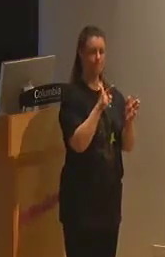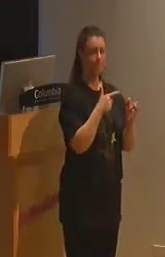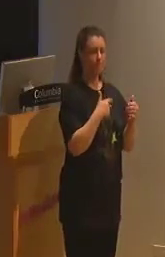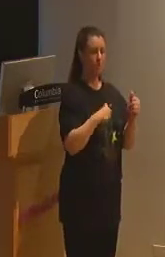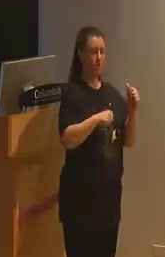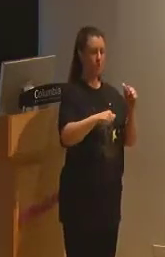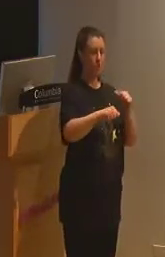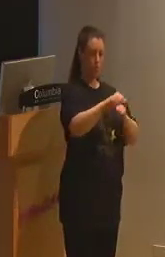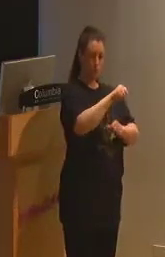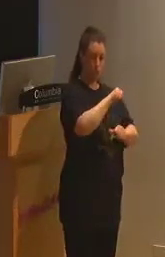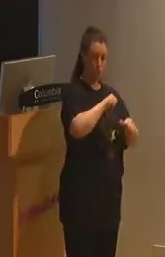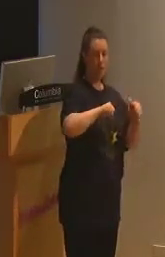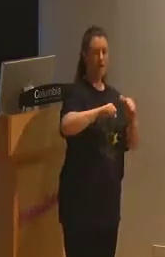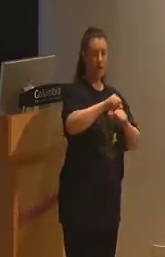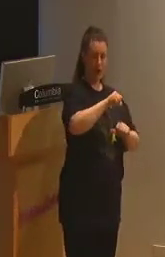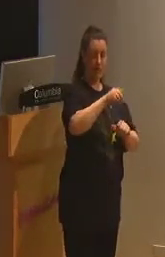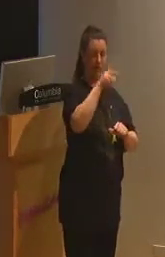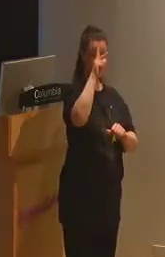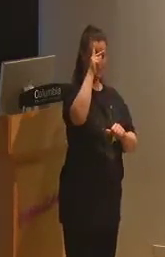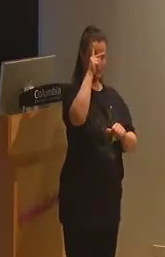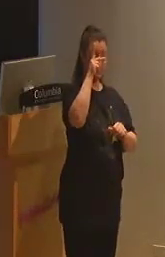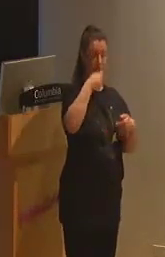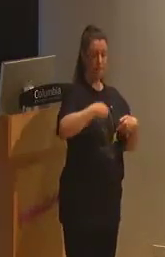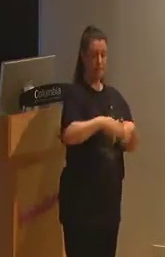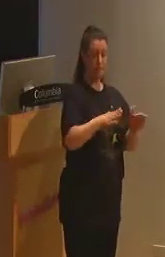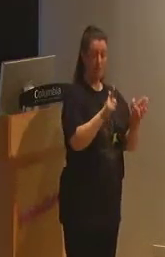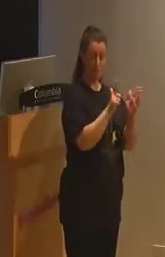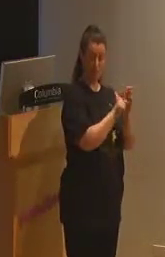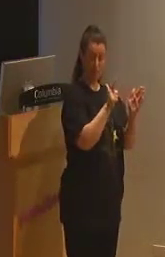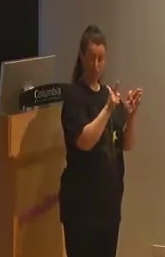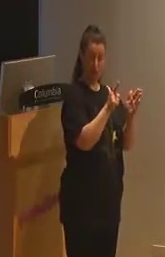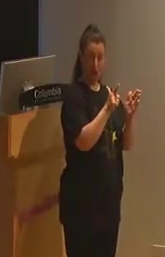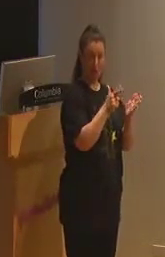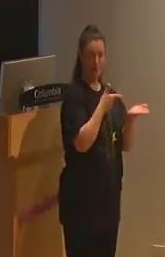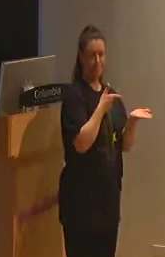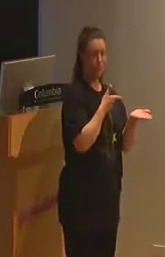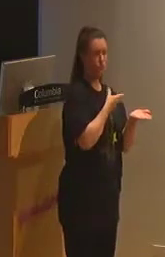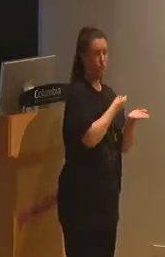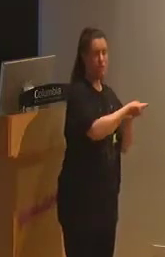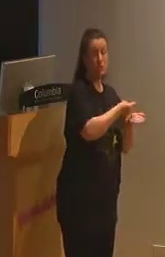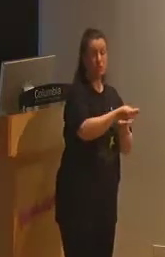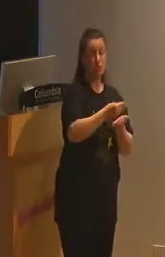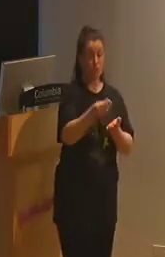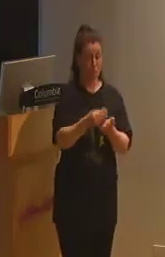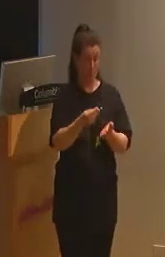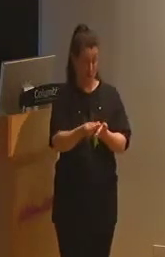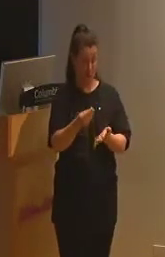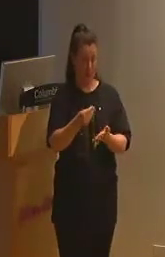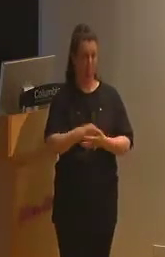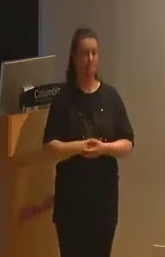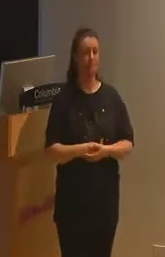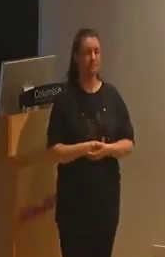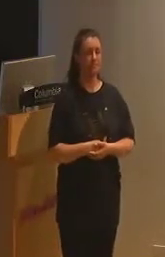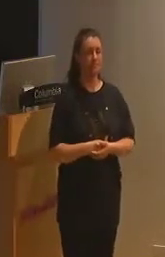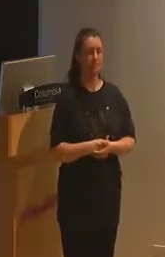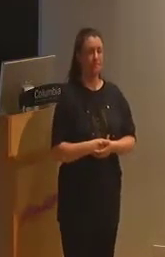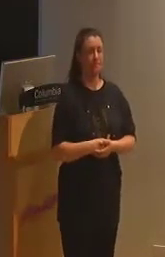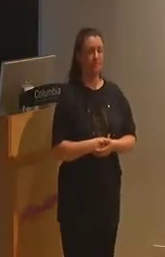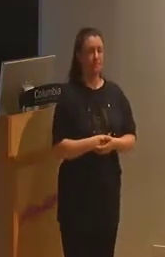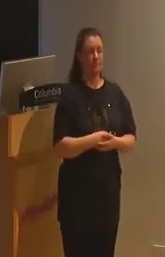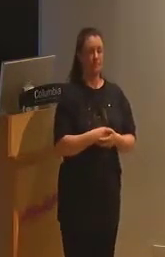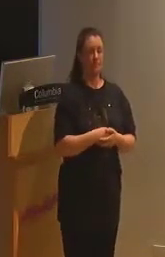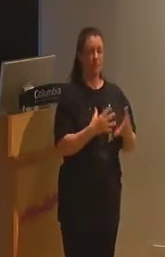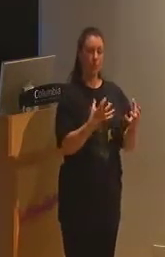educational institutions from monetary funding to specific regulatory conduct principles. The reauthorization of the